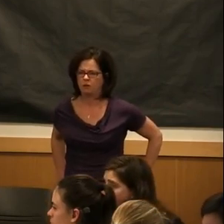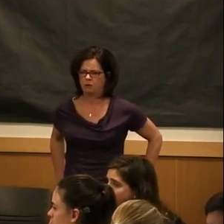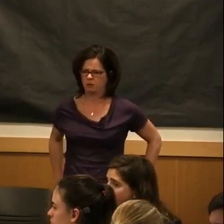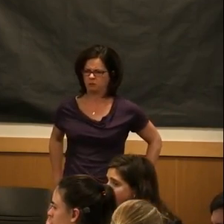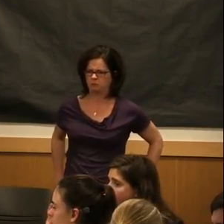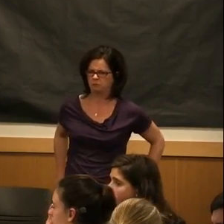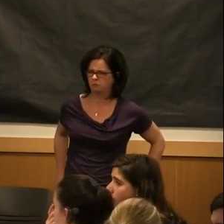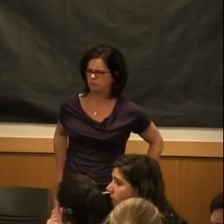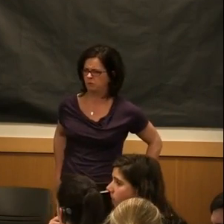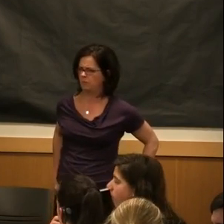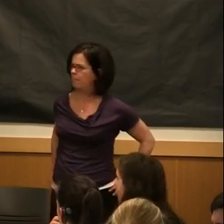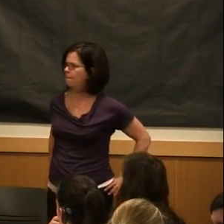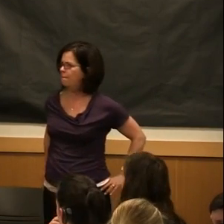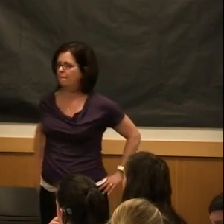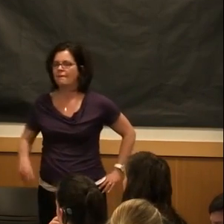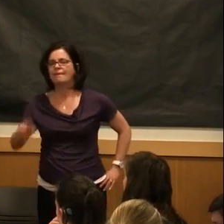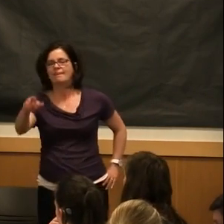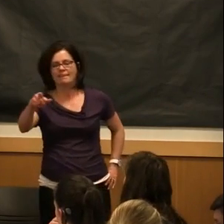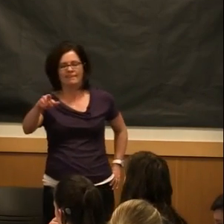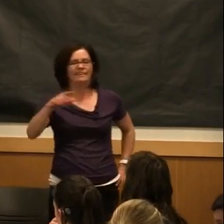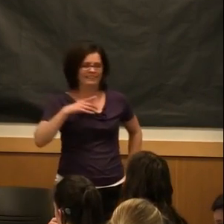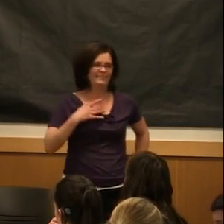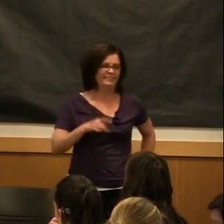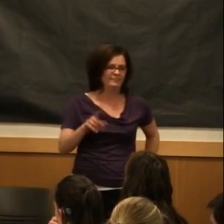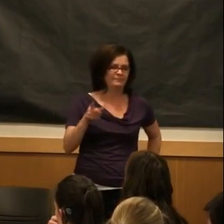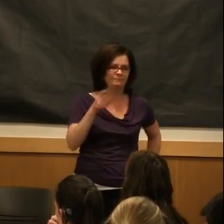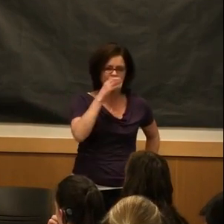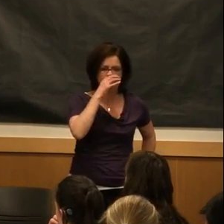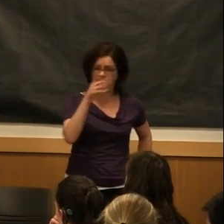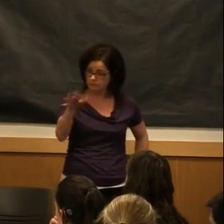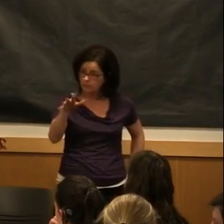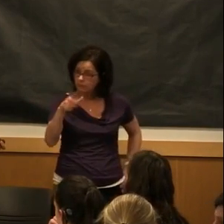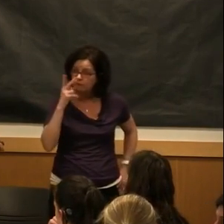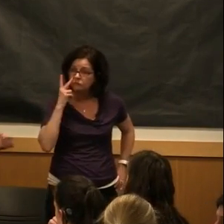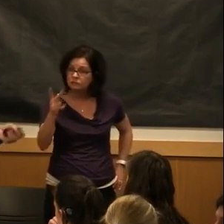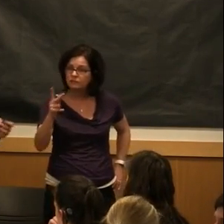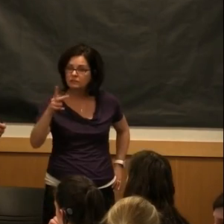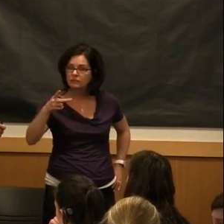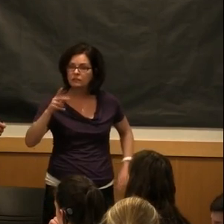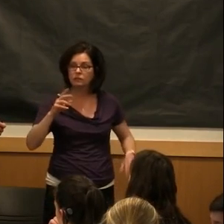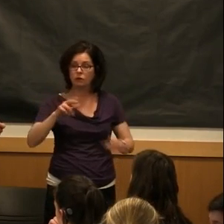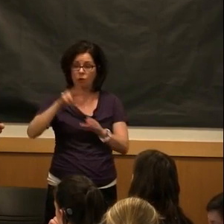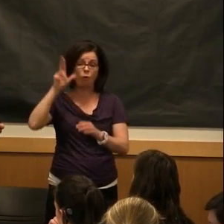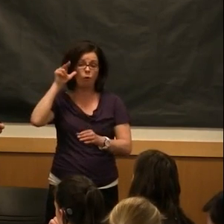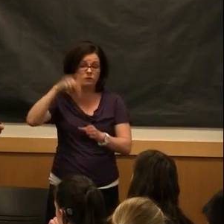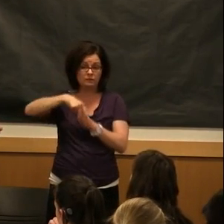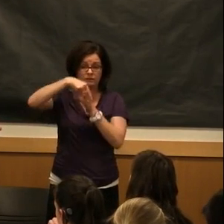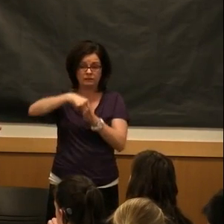What's water polo? Okay. So, water polo. Have you ever seen polo on horses?